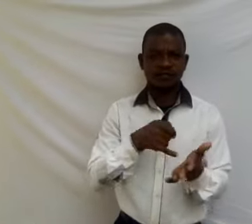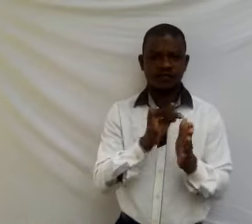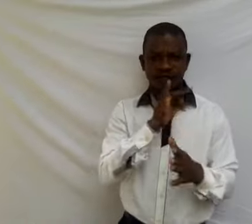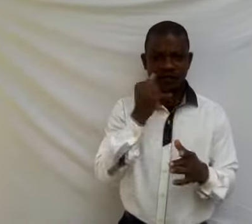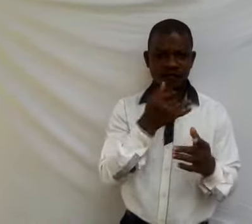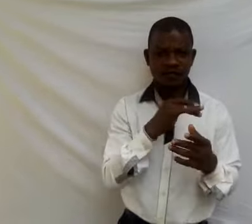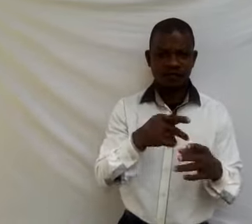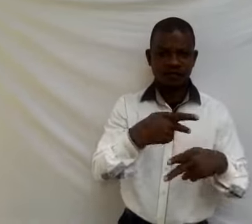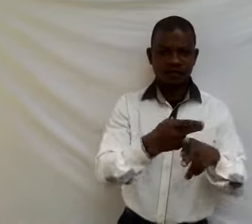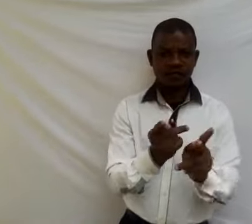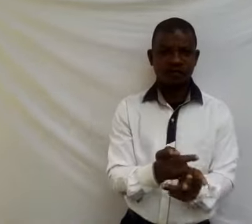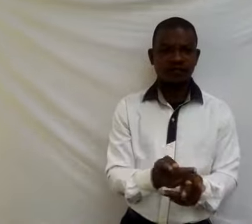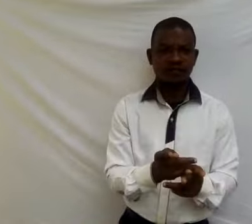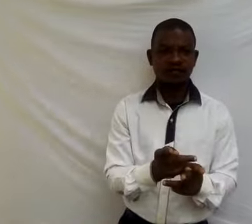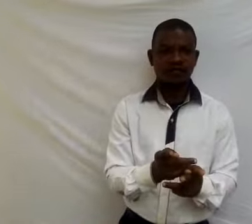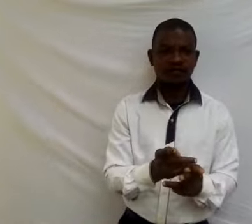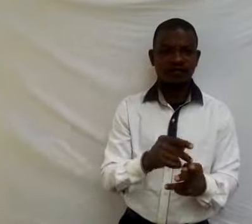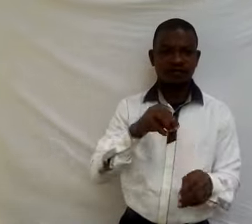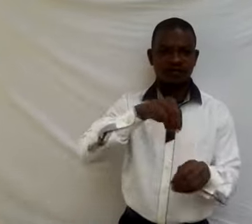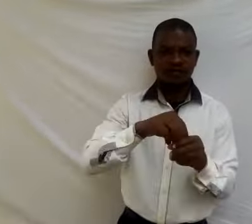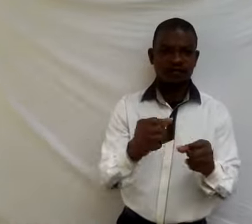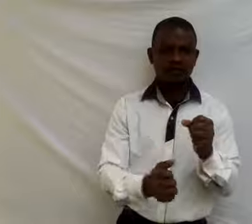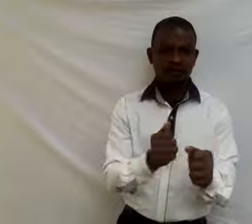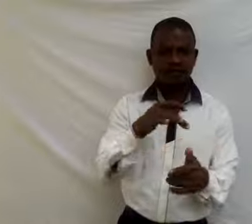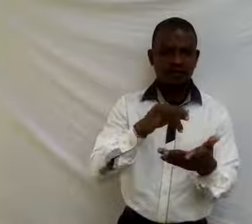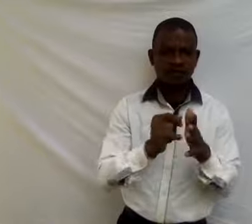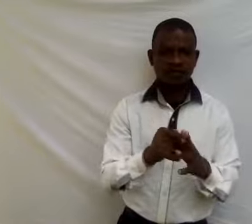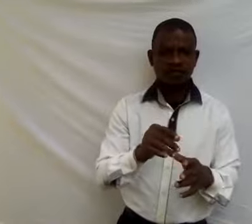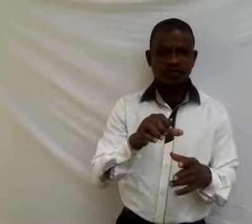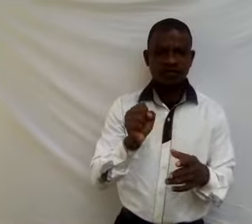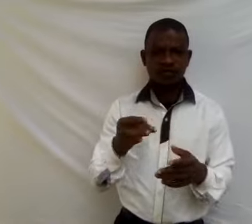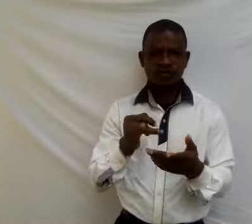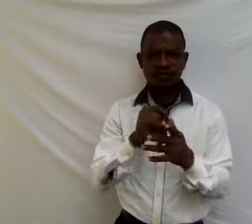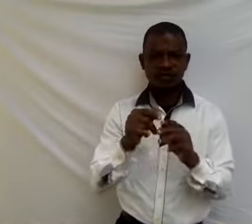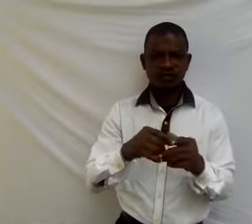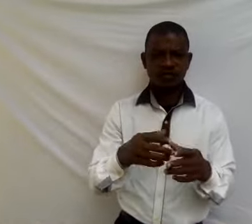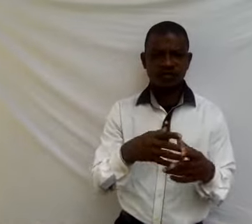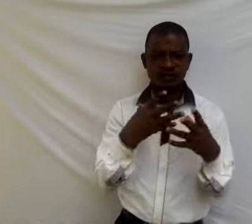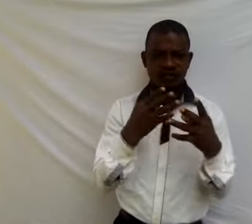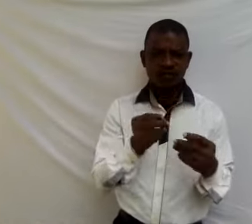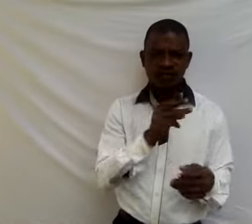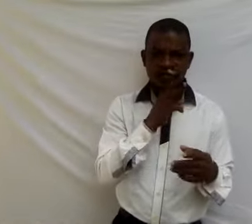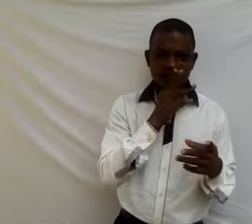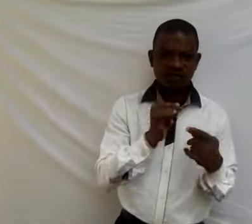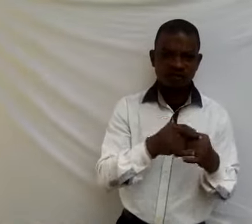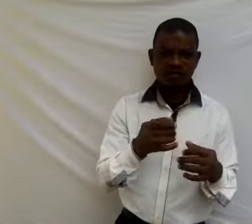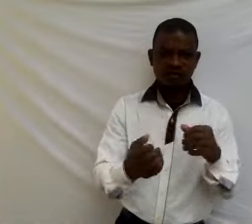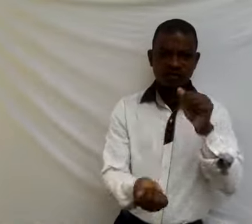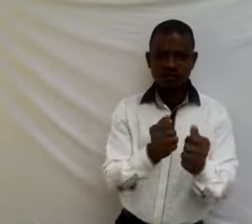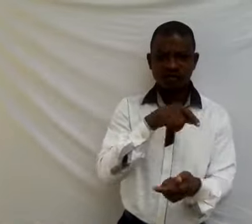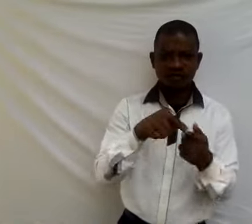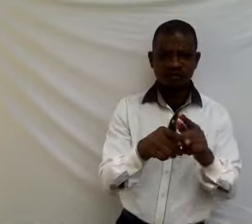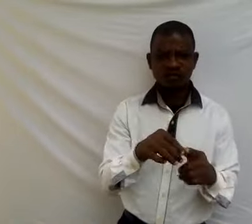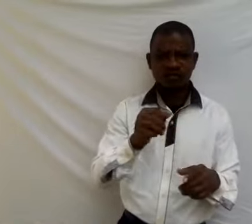process in which substances in liquid state change to agatial state